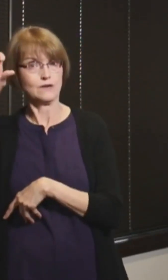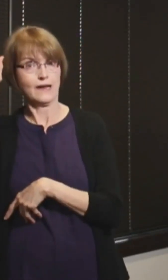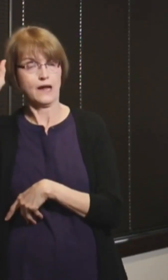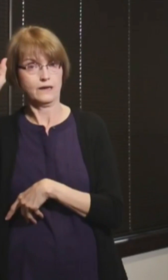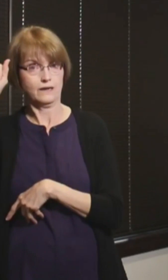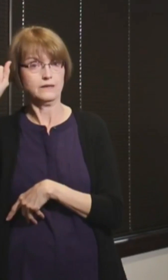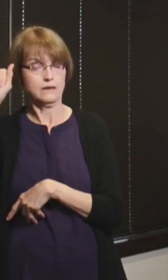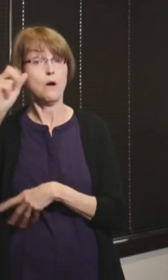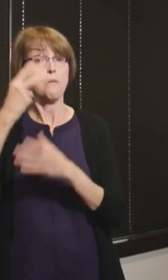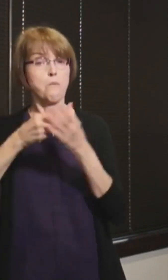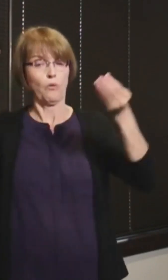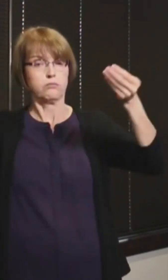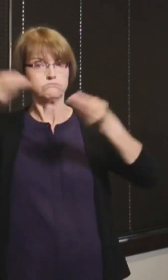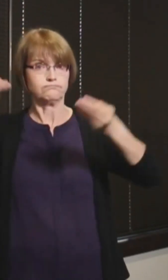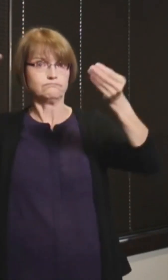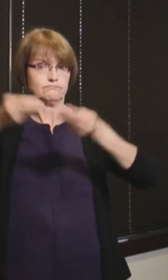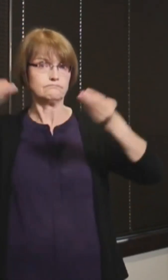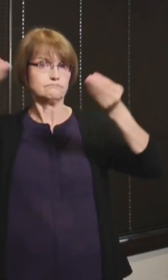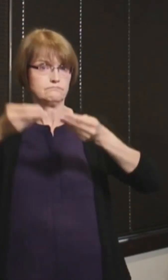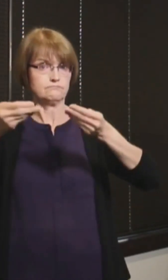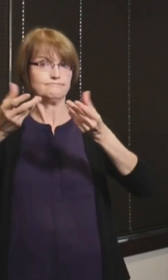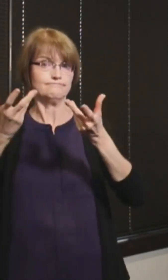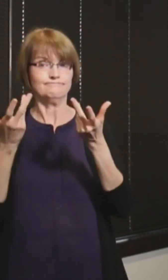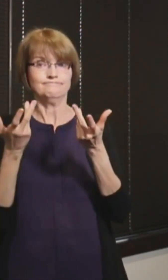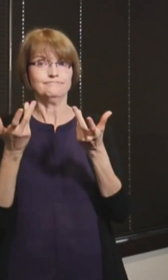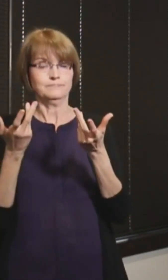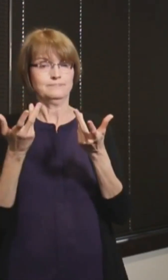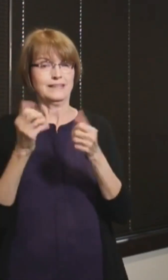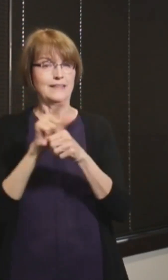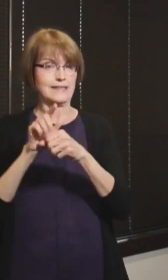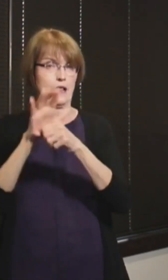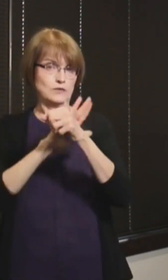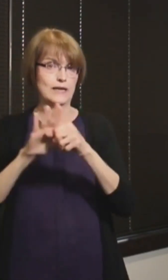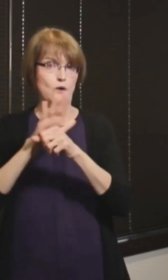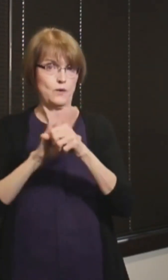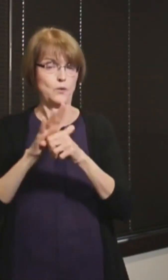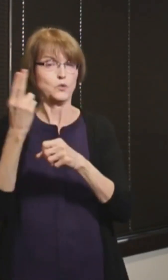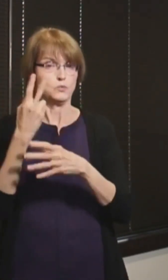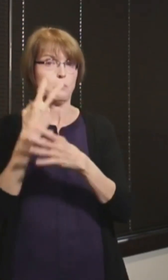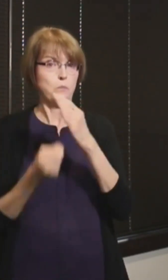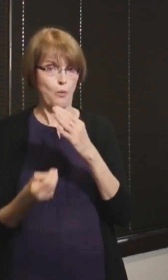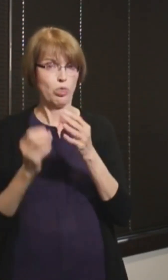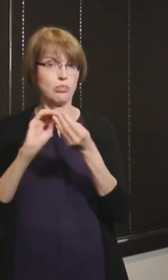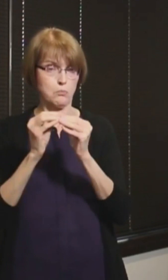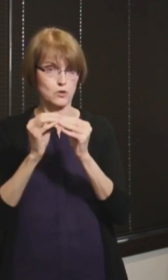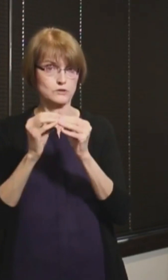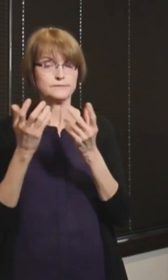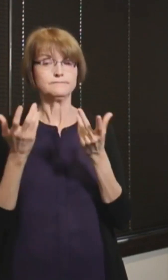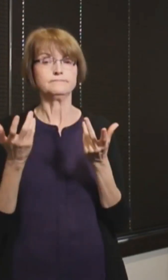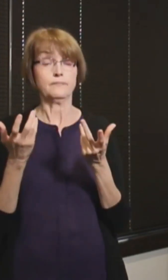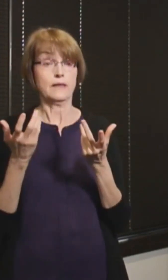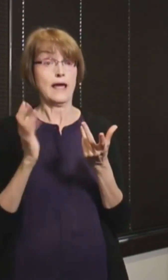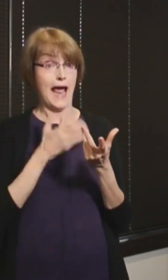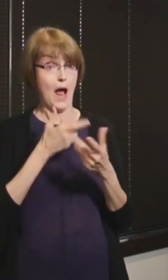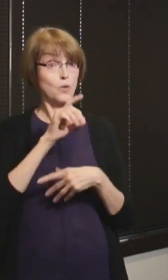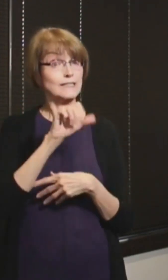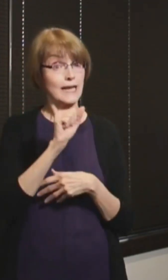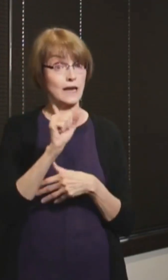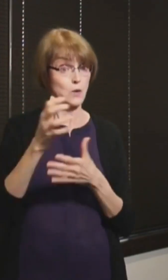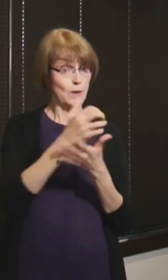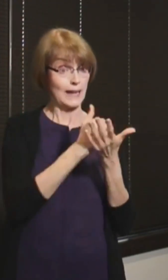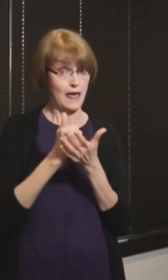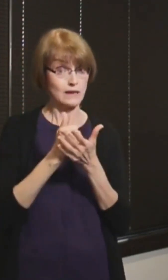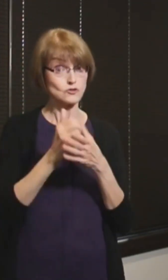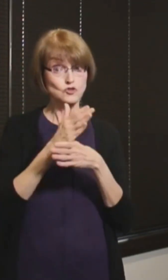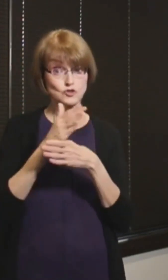of data reporting within, at least within the St. Louis metropolitan area. So the data that we collect and that we share